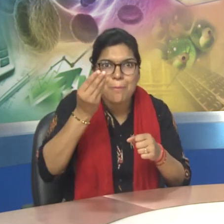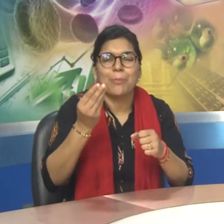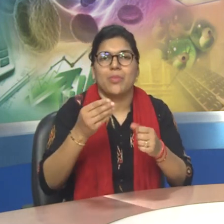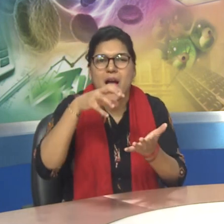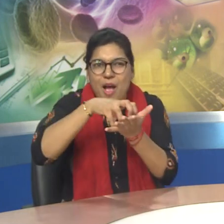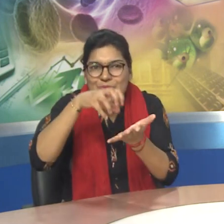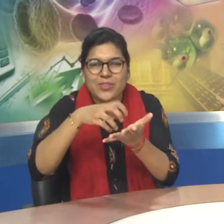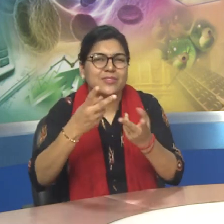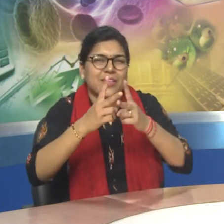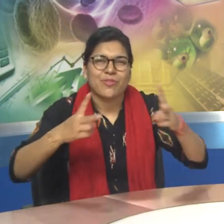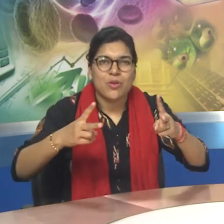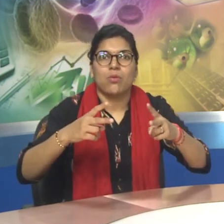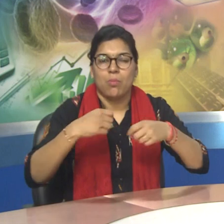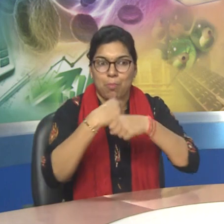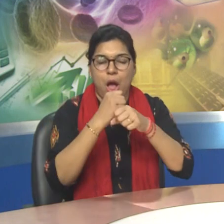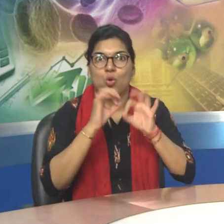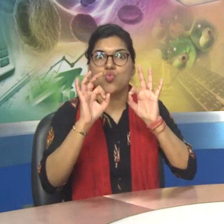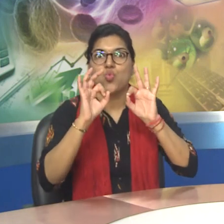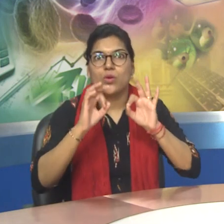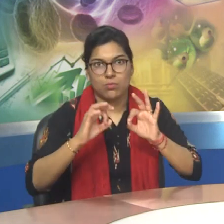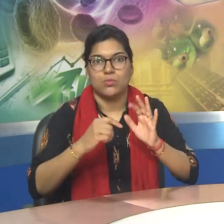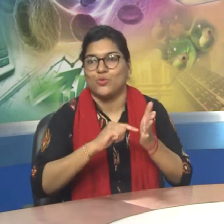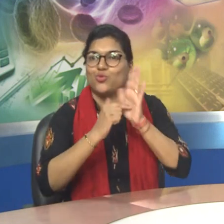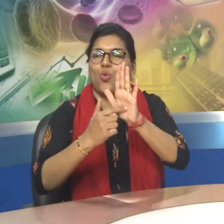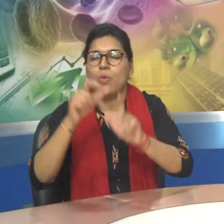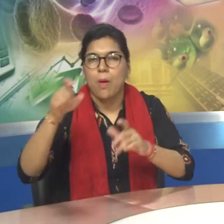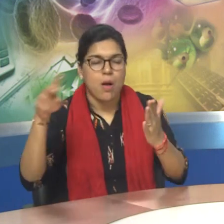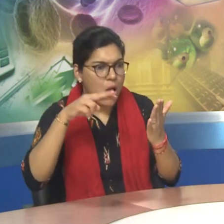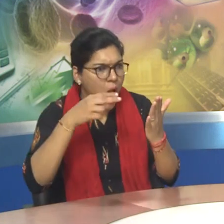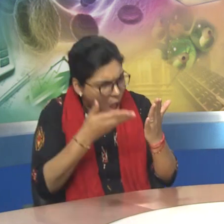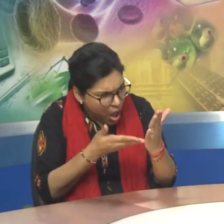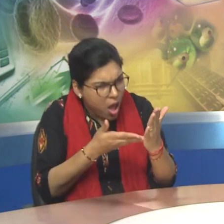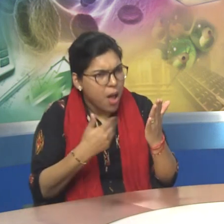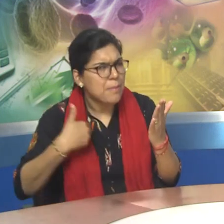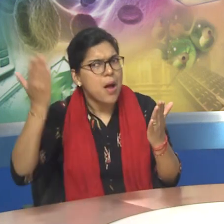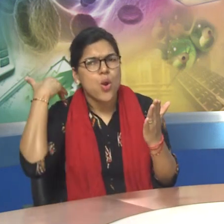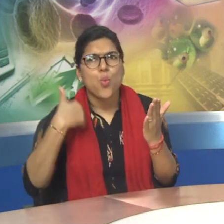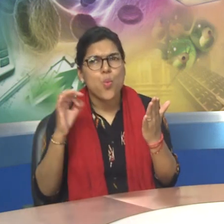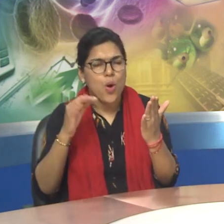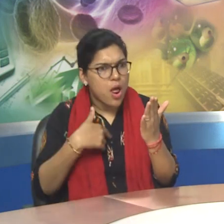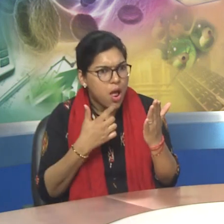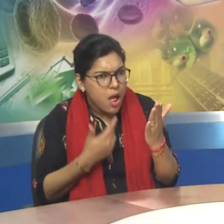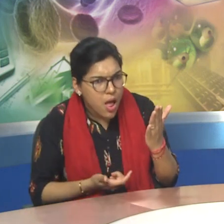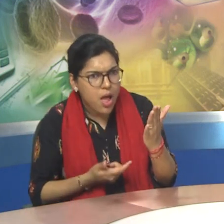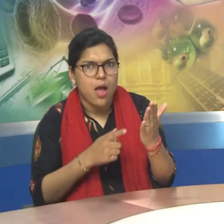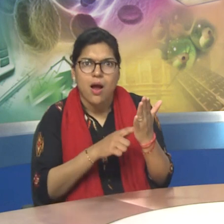of science and technology is to popularize